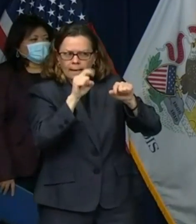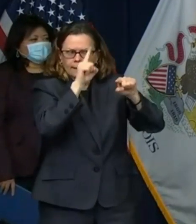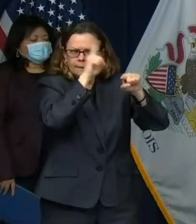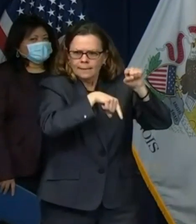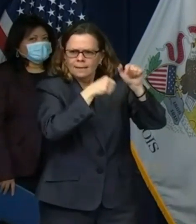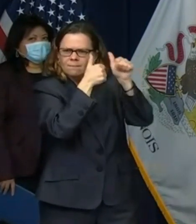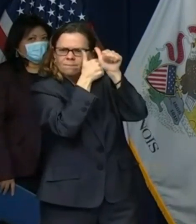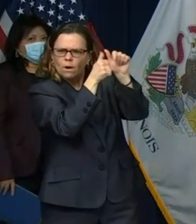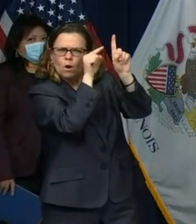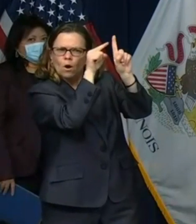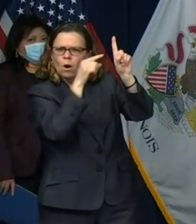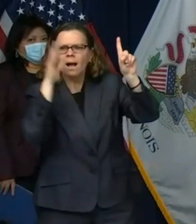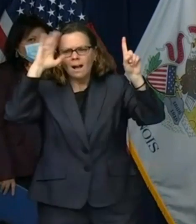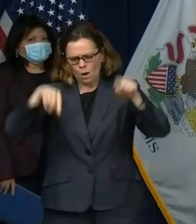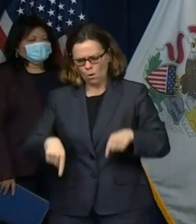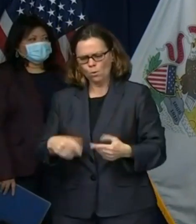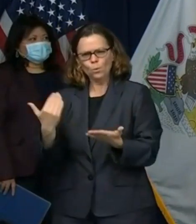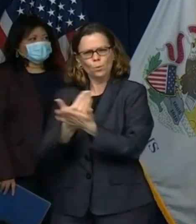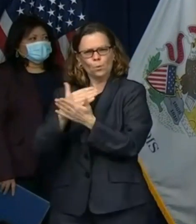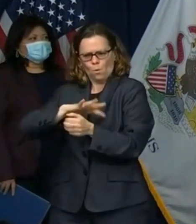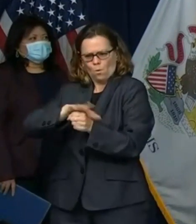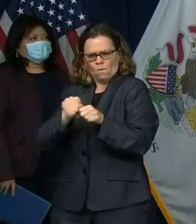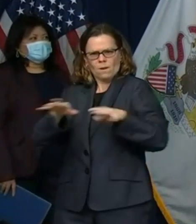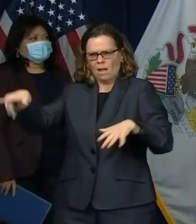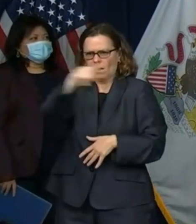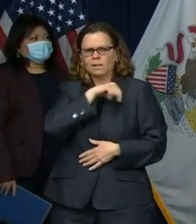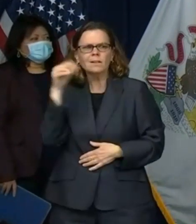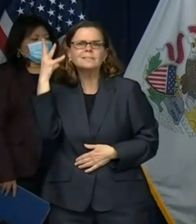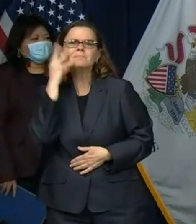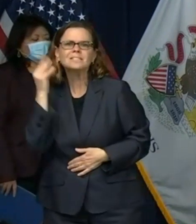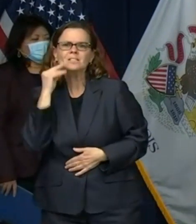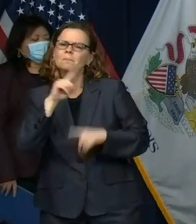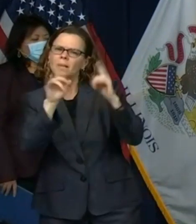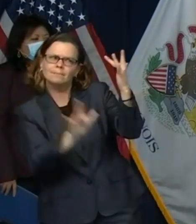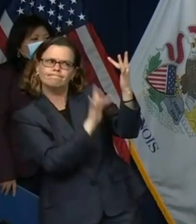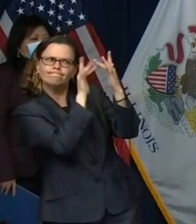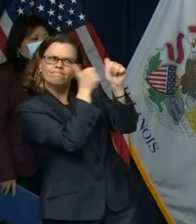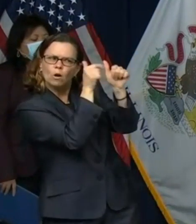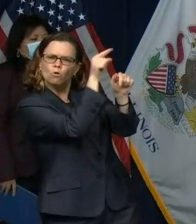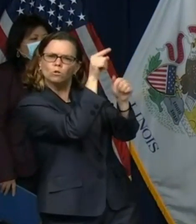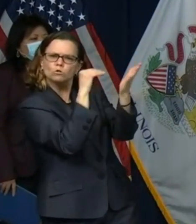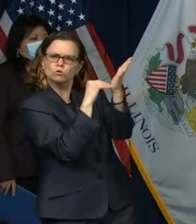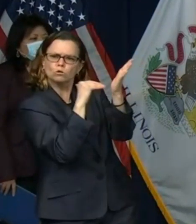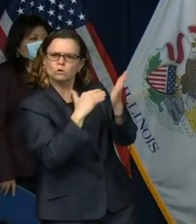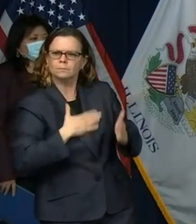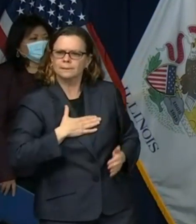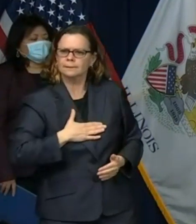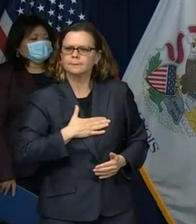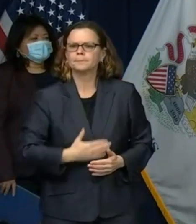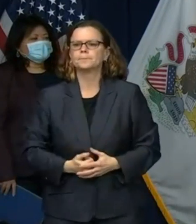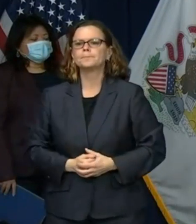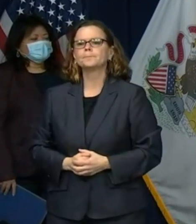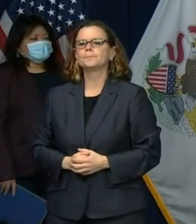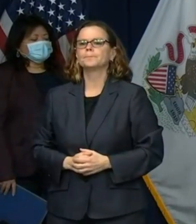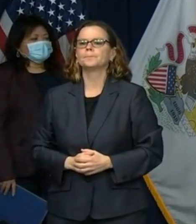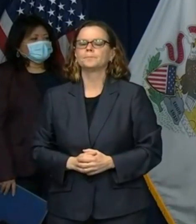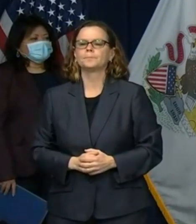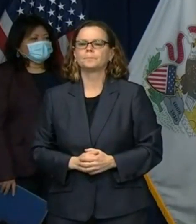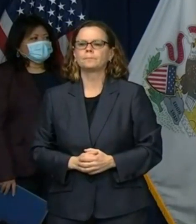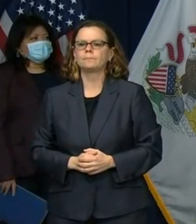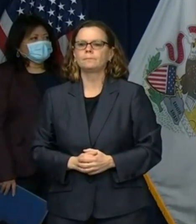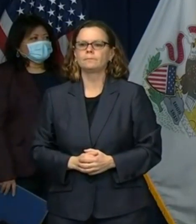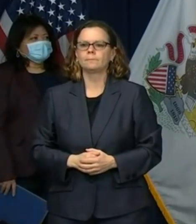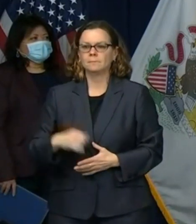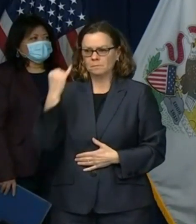as you've heard the adage an ounce of prevention is worth a pound of cure the best way to stay